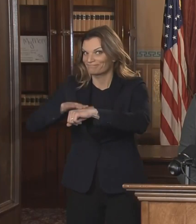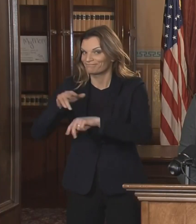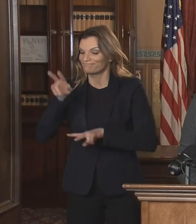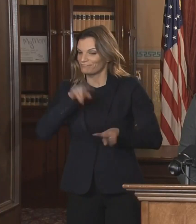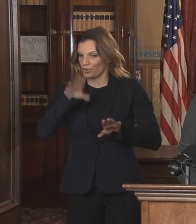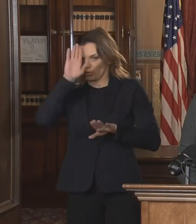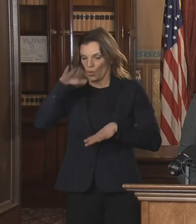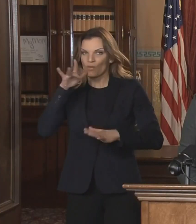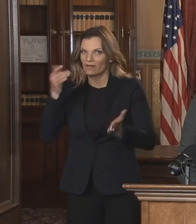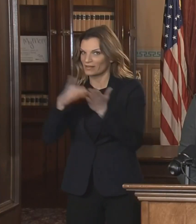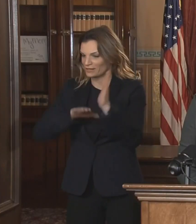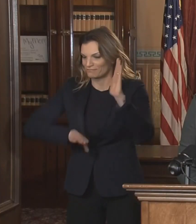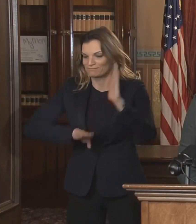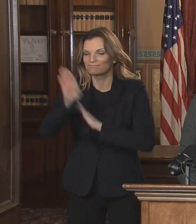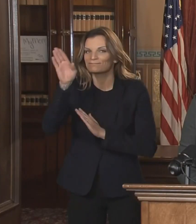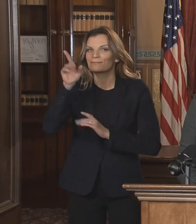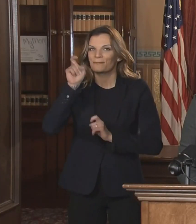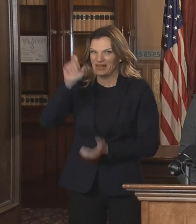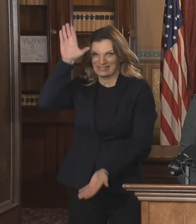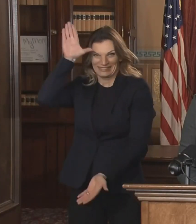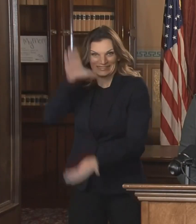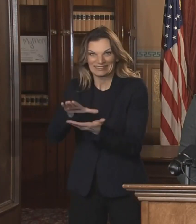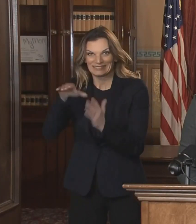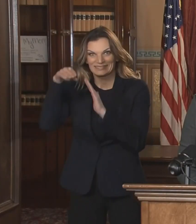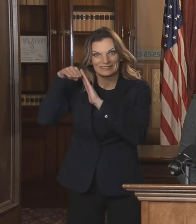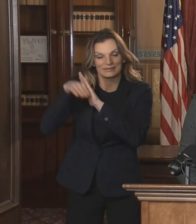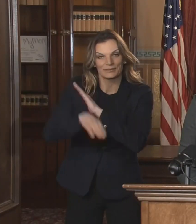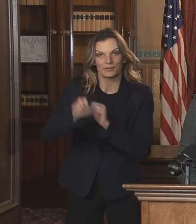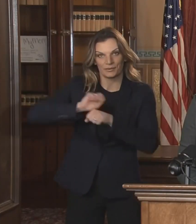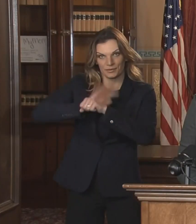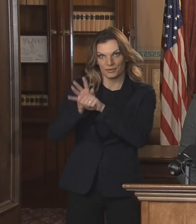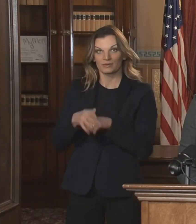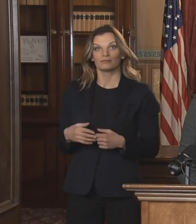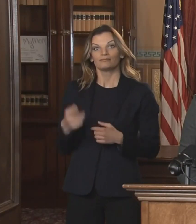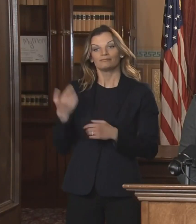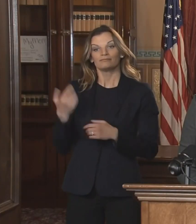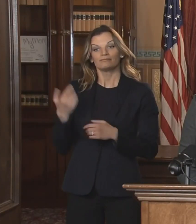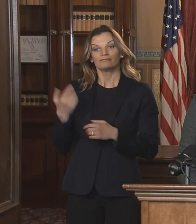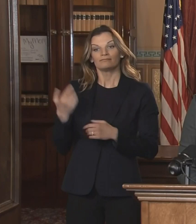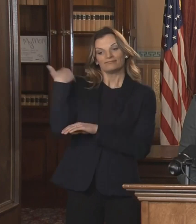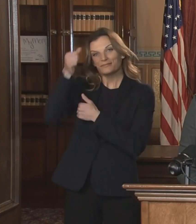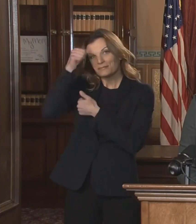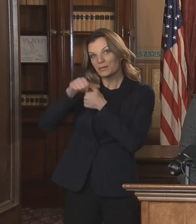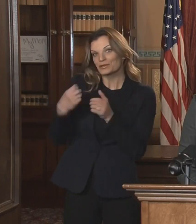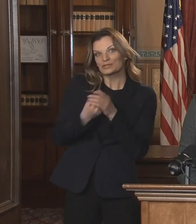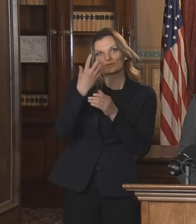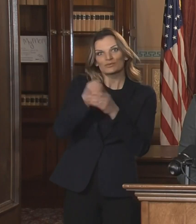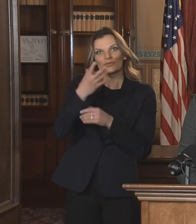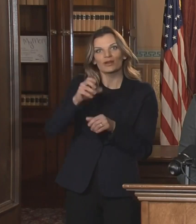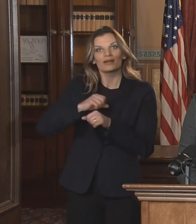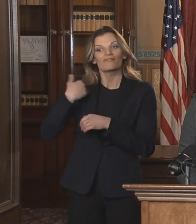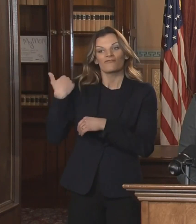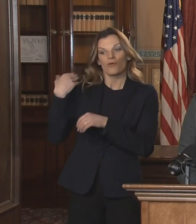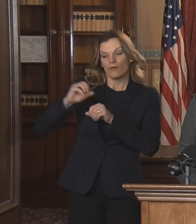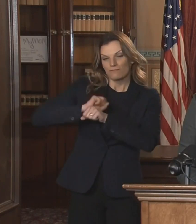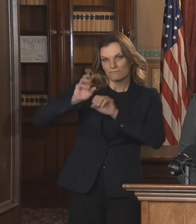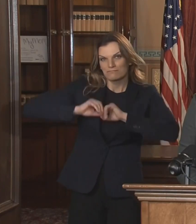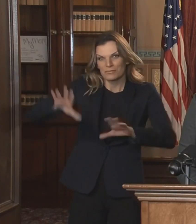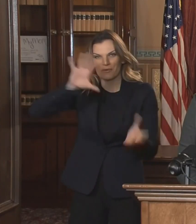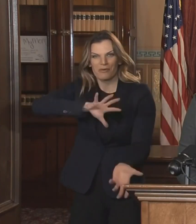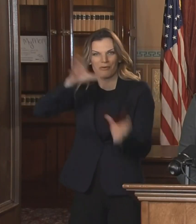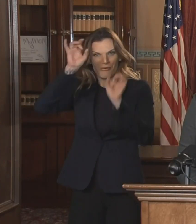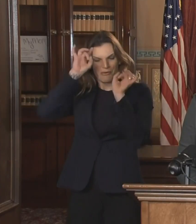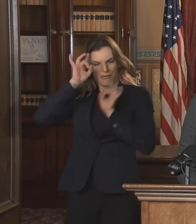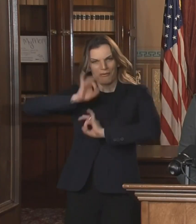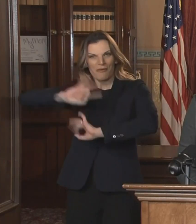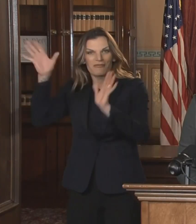Earlier this year, Michigan emerged as a national leader in fighting COVID-19 and saving lives. We